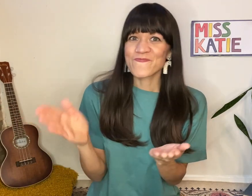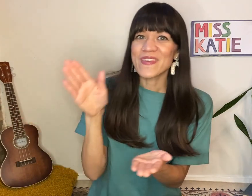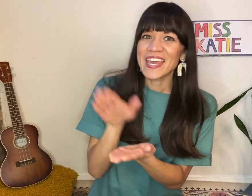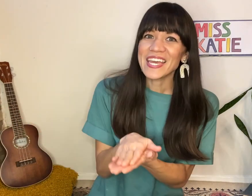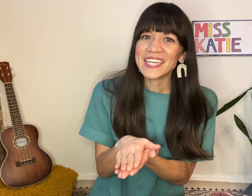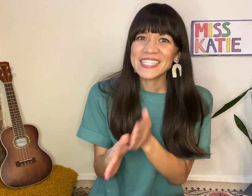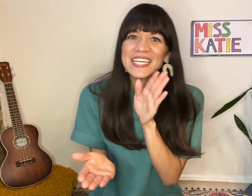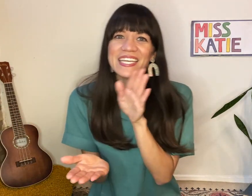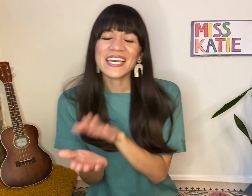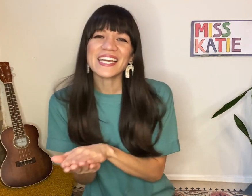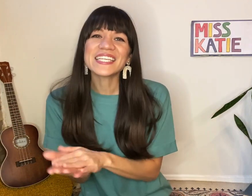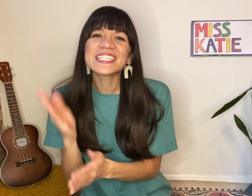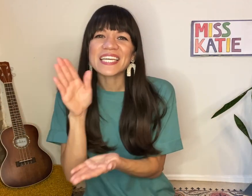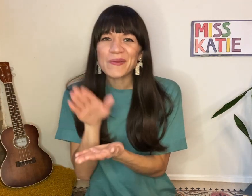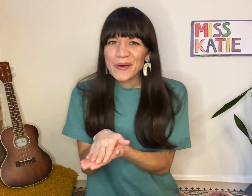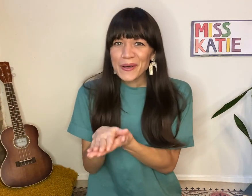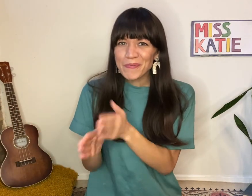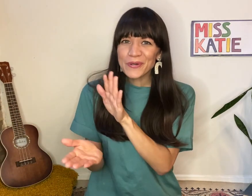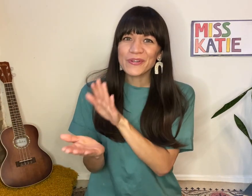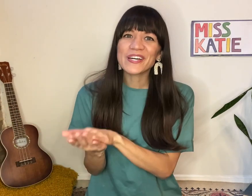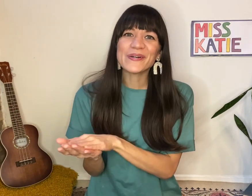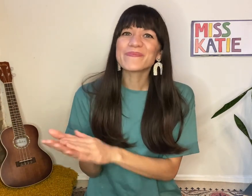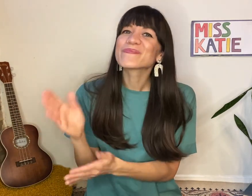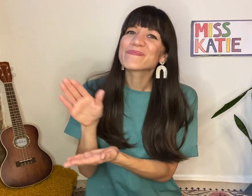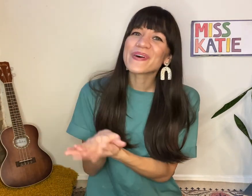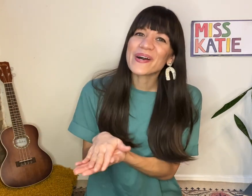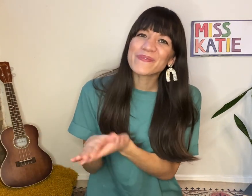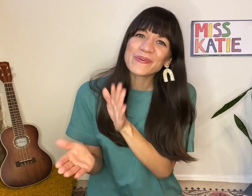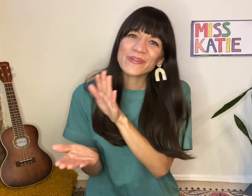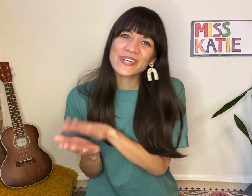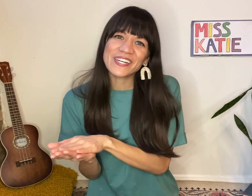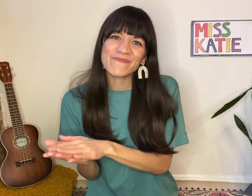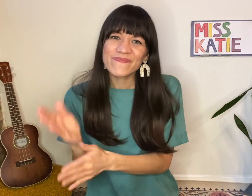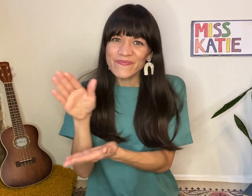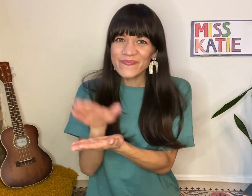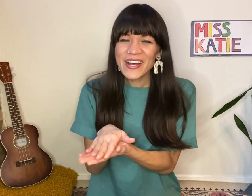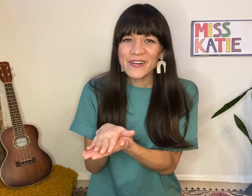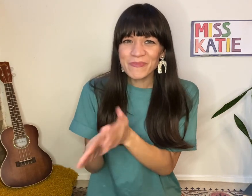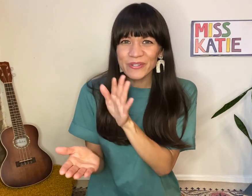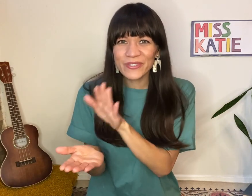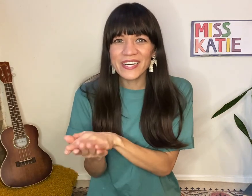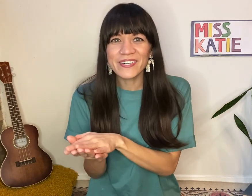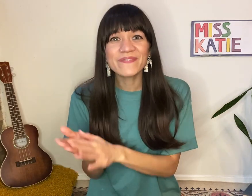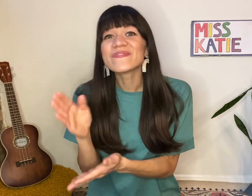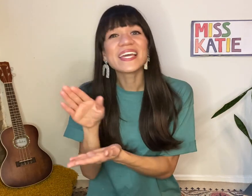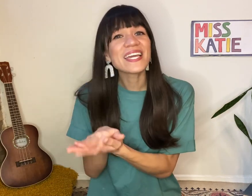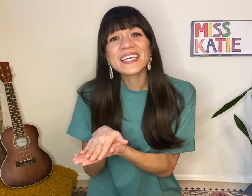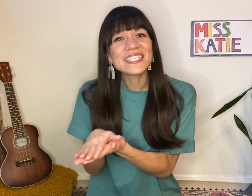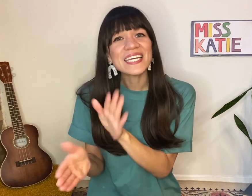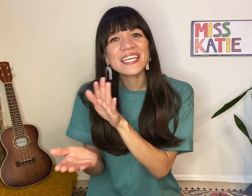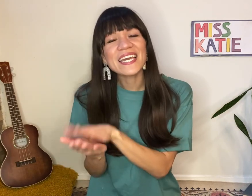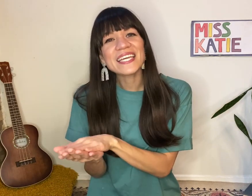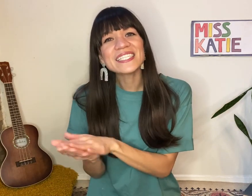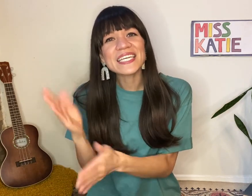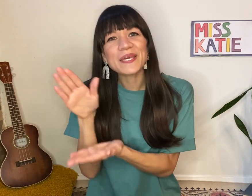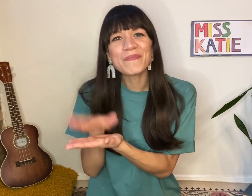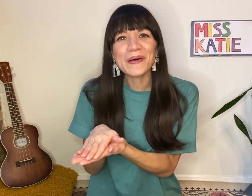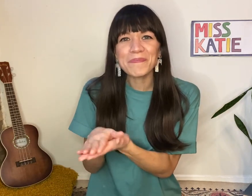Icky Sticky, Icky Sticky Bubble Gum, Bubble Gum, Bubble Gum, Icky Sticky, Icky Sticky Bubble